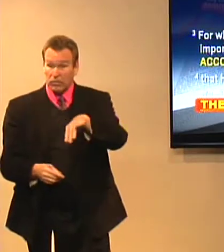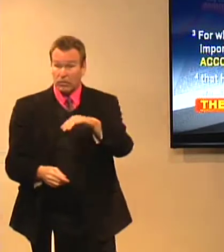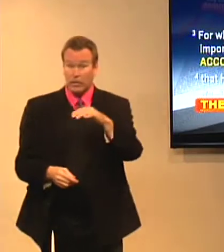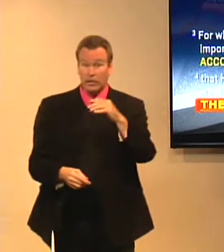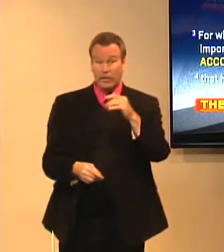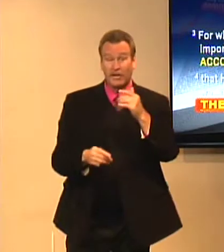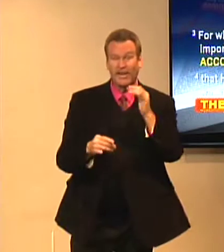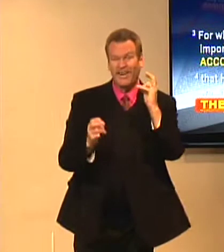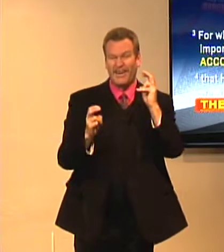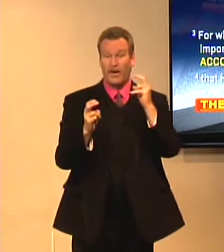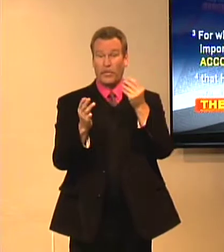from the dead.